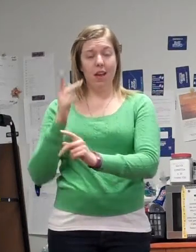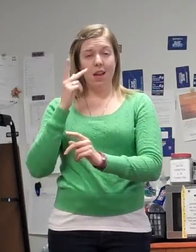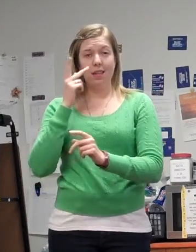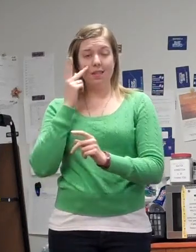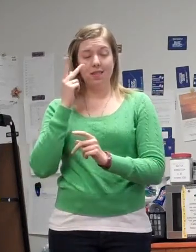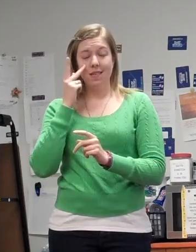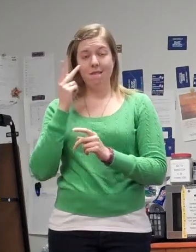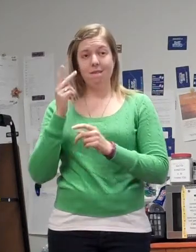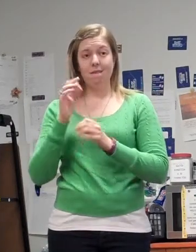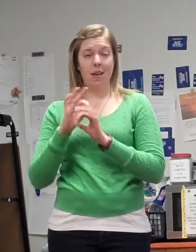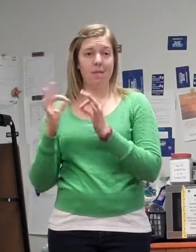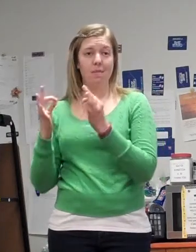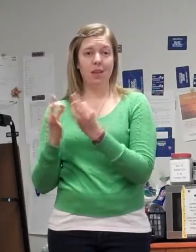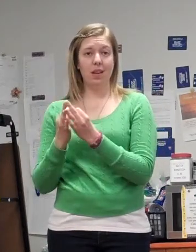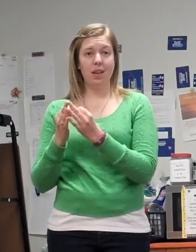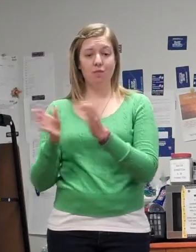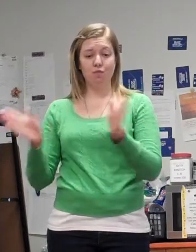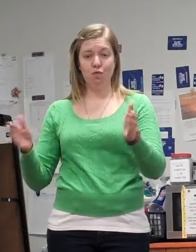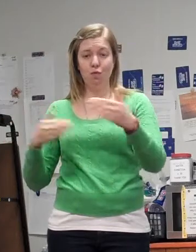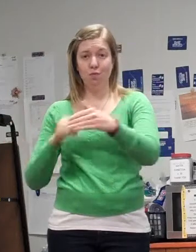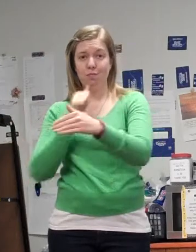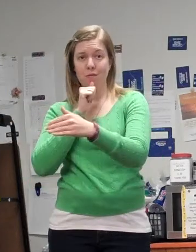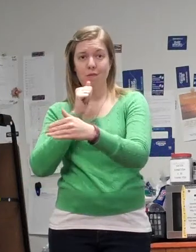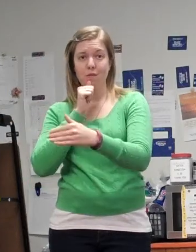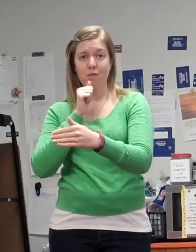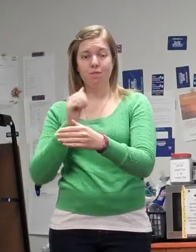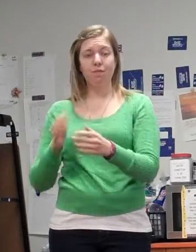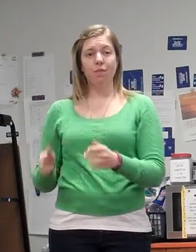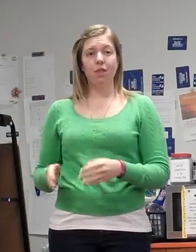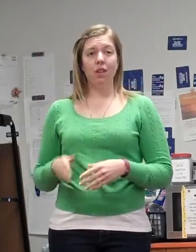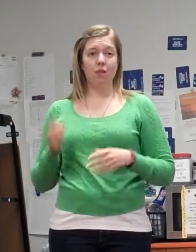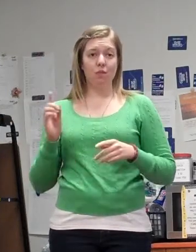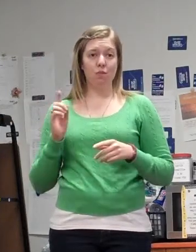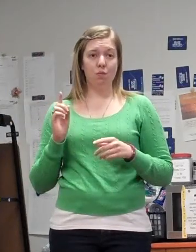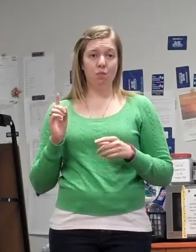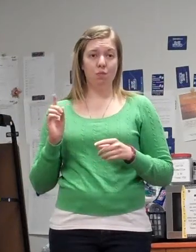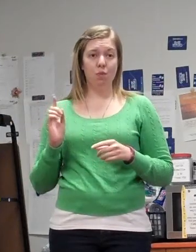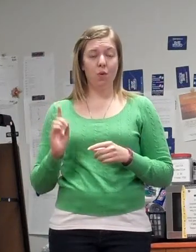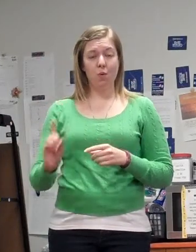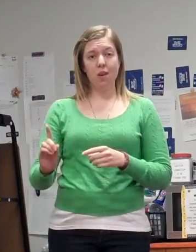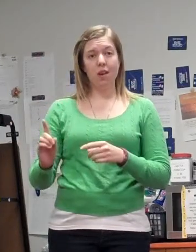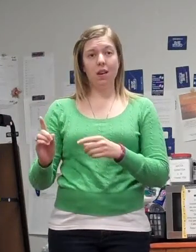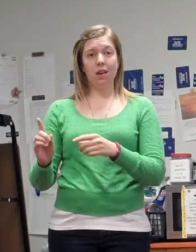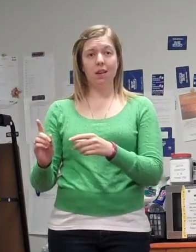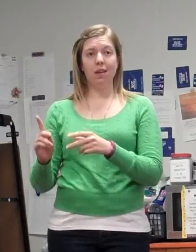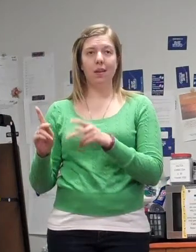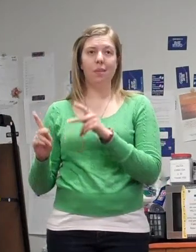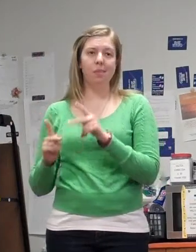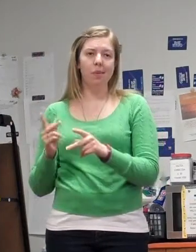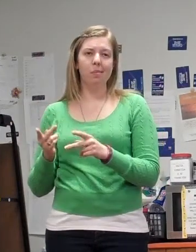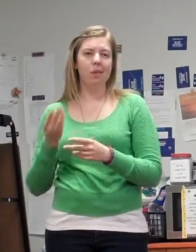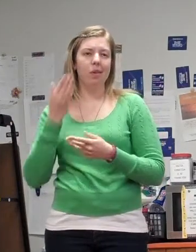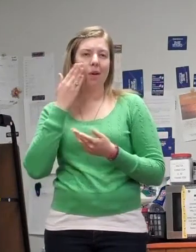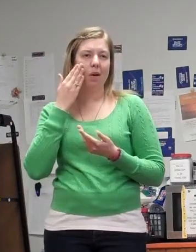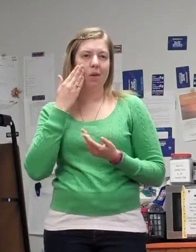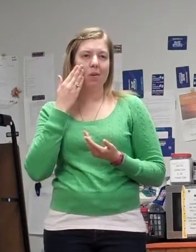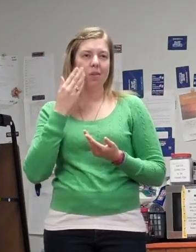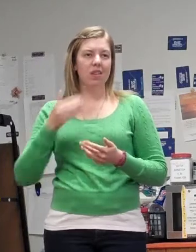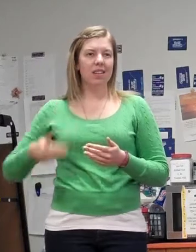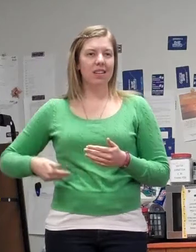he would go in, and people know what they know. There's this gut instinct, and you can